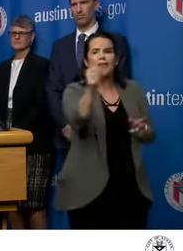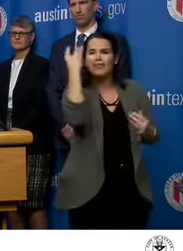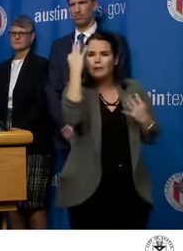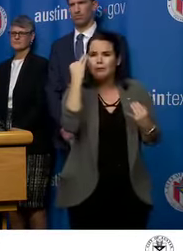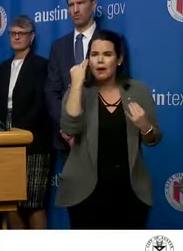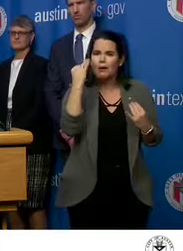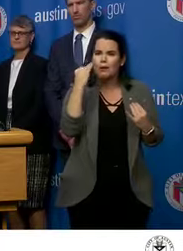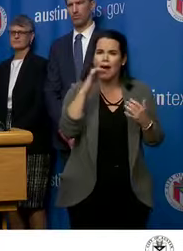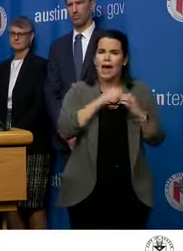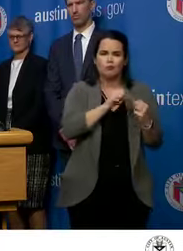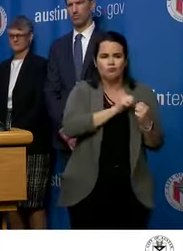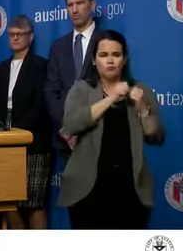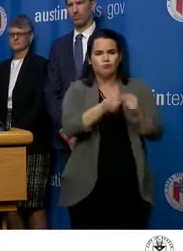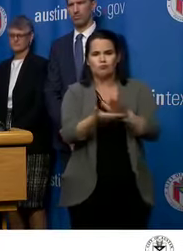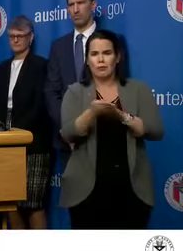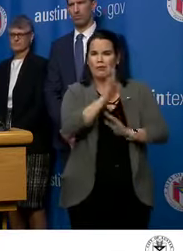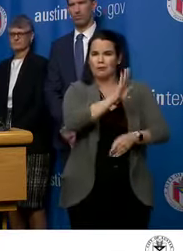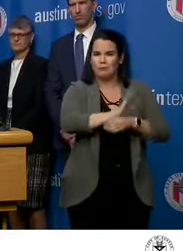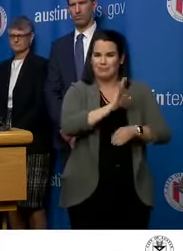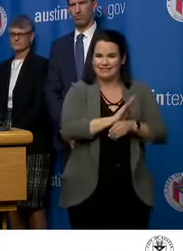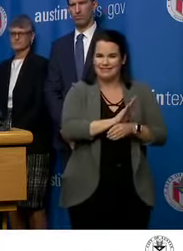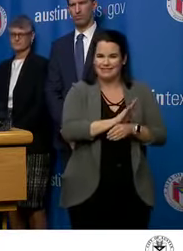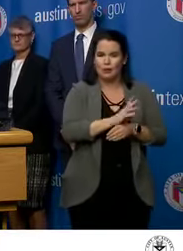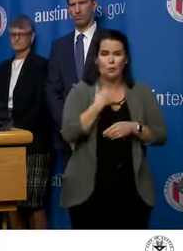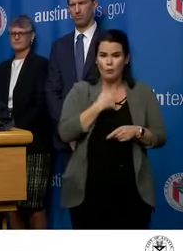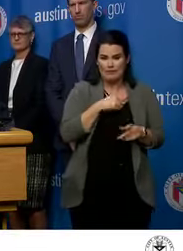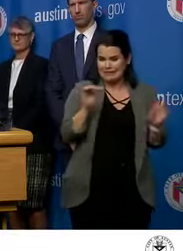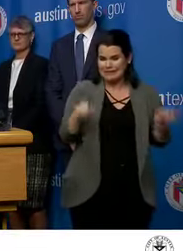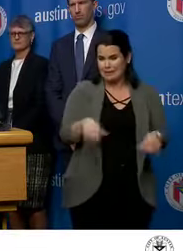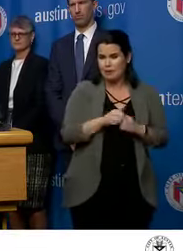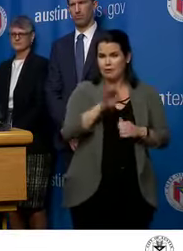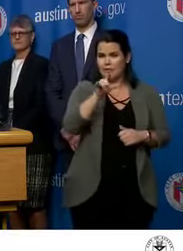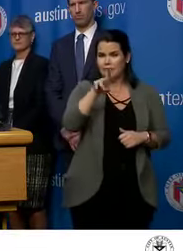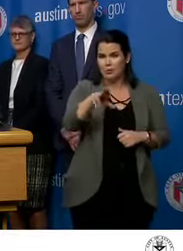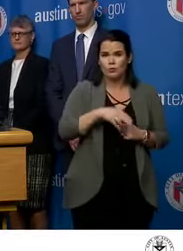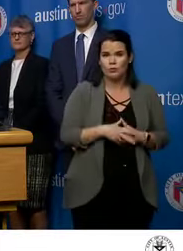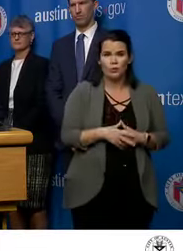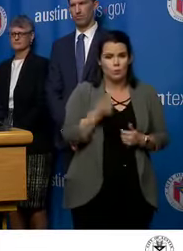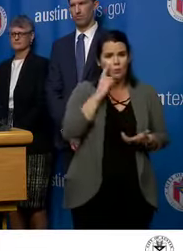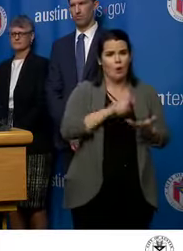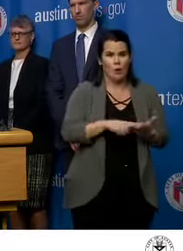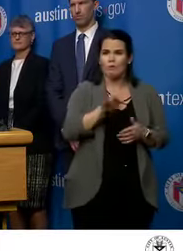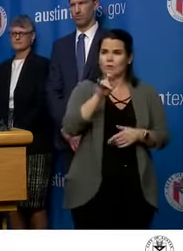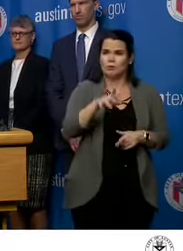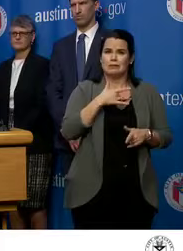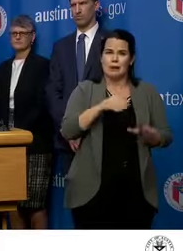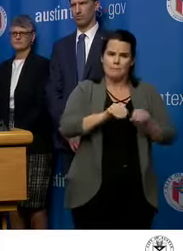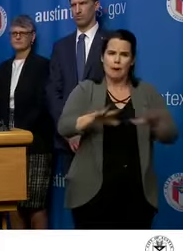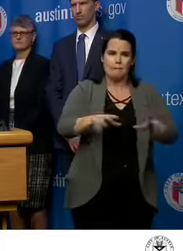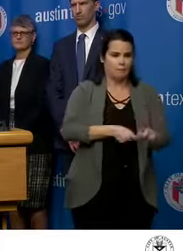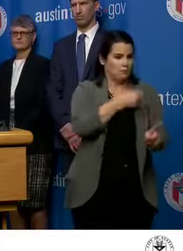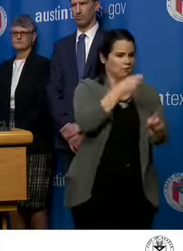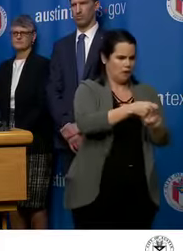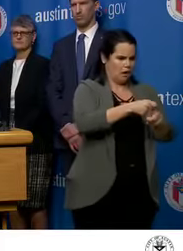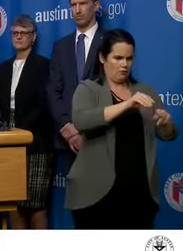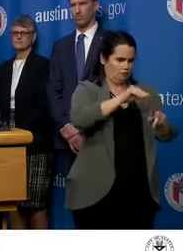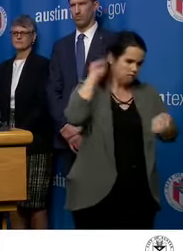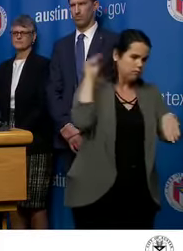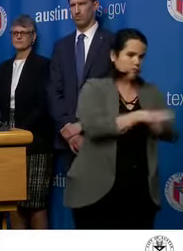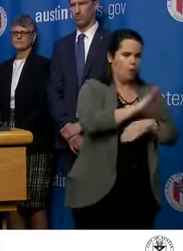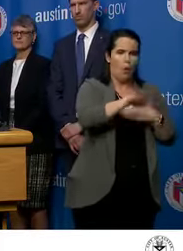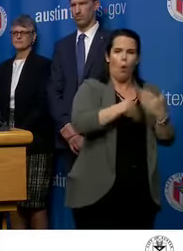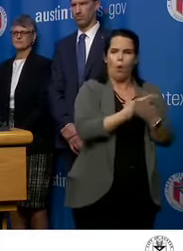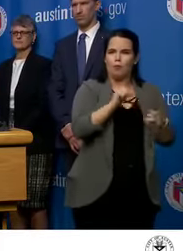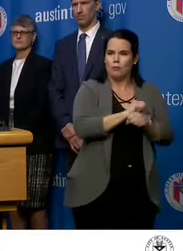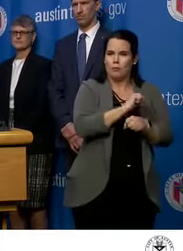continuity of operation plan. We do that for flu as well because, you know, we see outbreaks of flu going through businesses that substantially impact